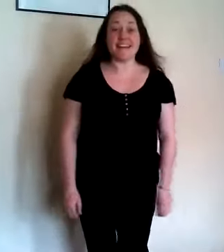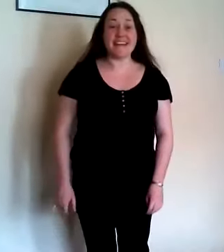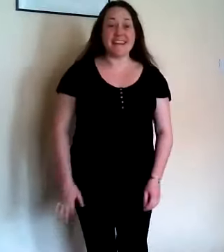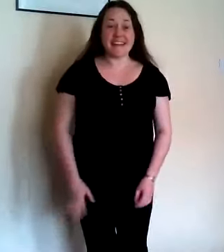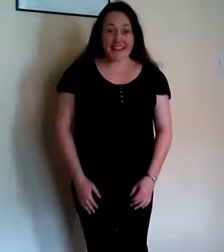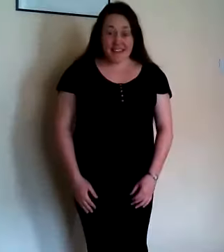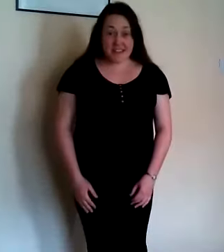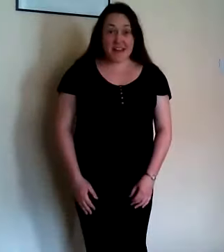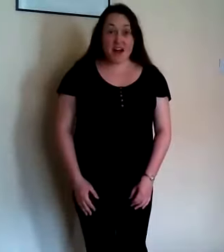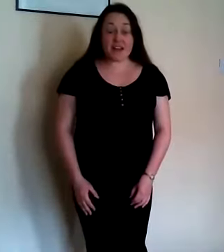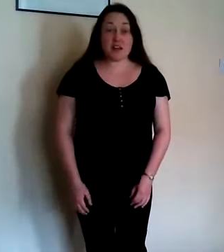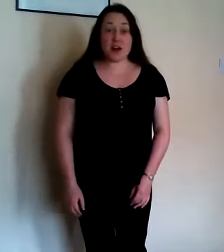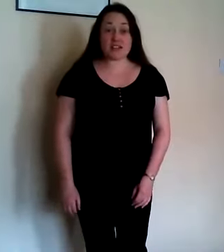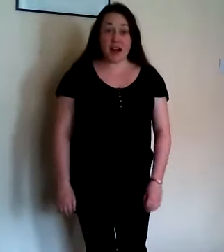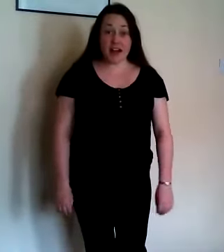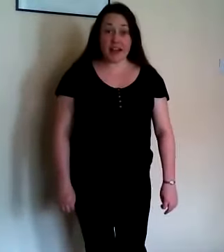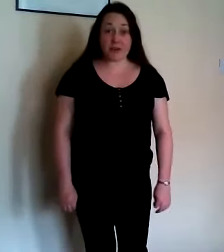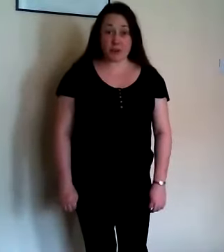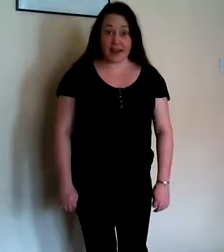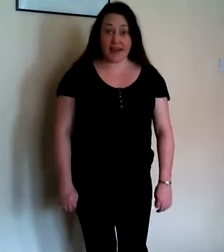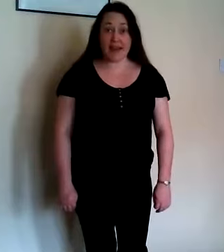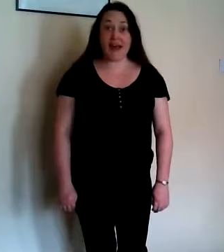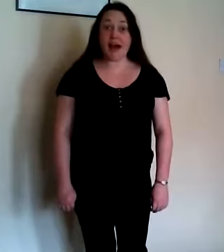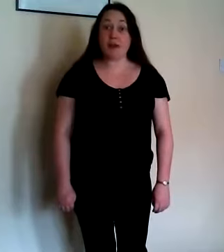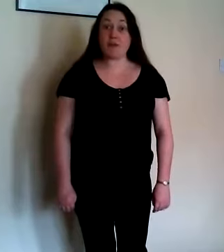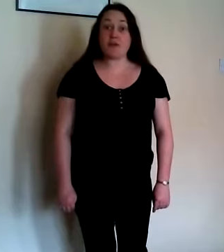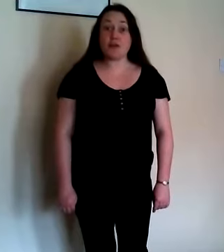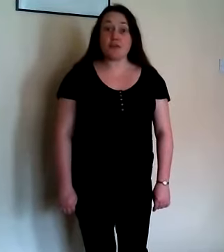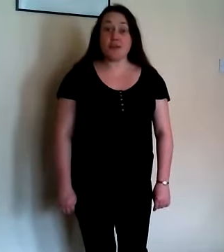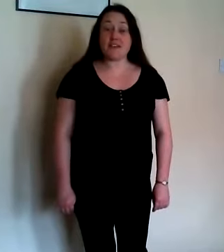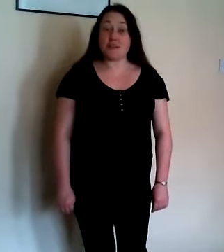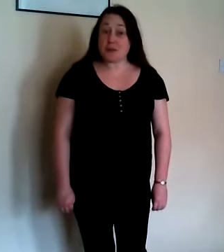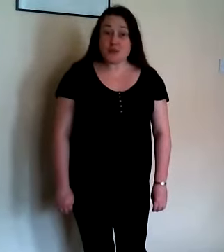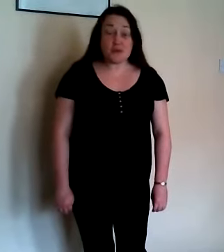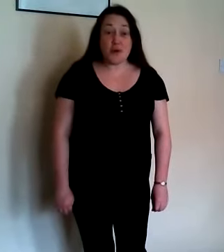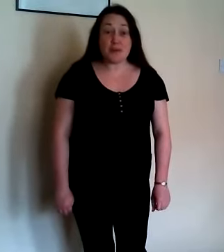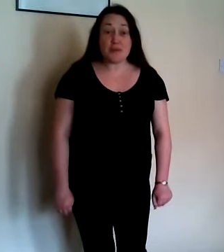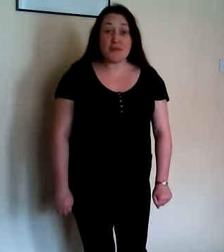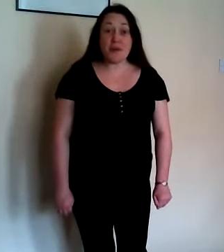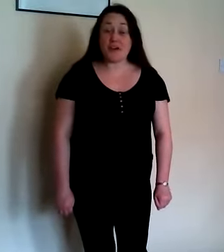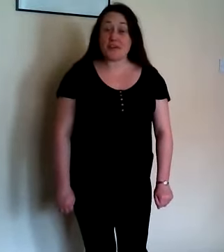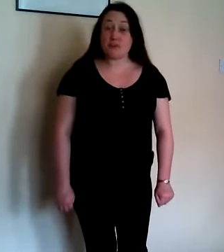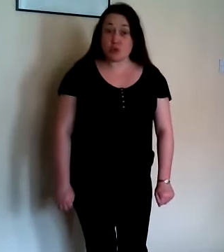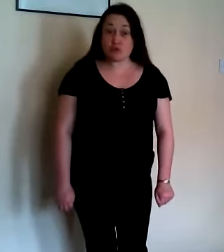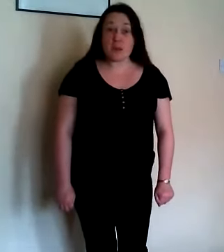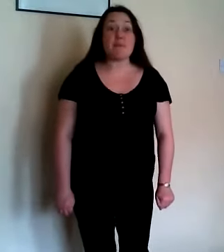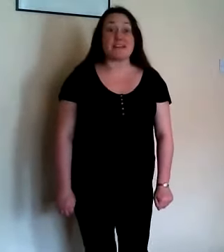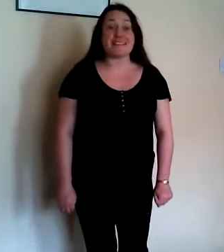hi this song is called kai kai kule I'm going to go through it if you don't know it before or you don't remember it